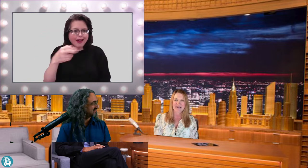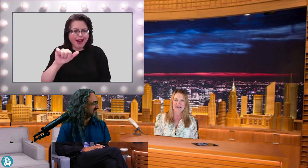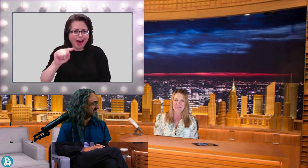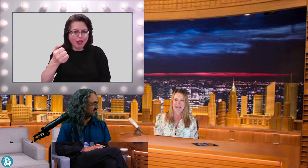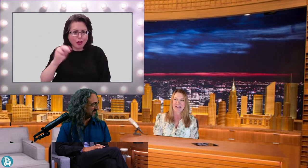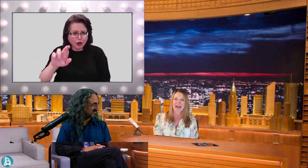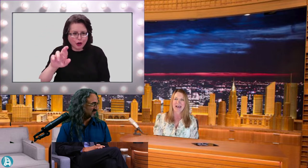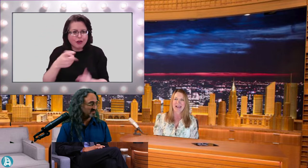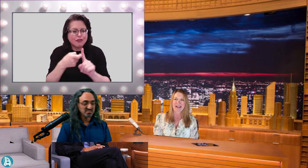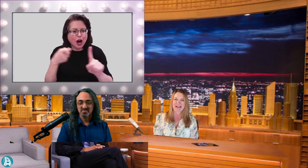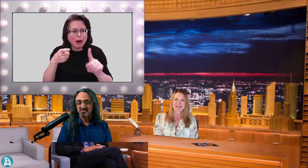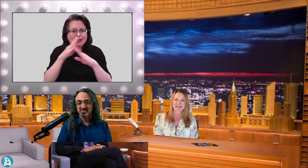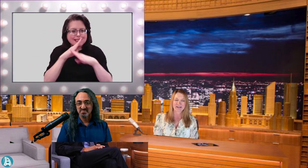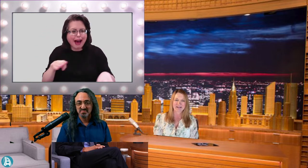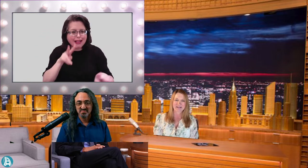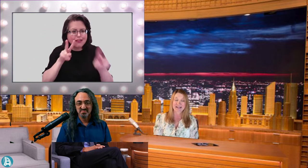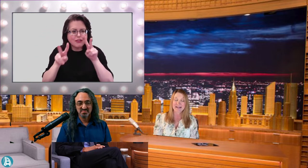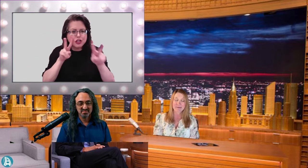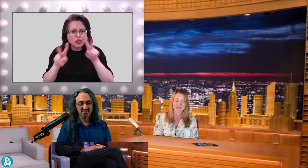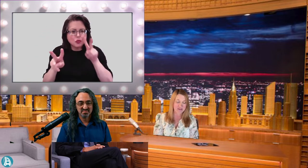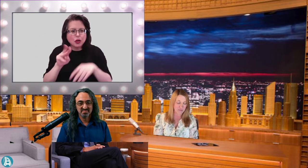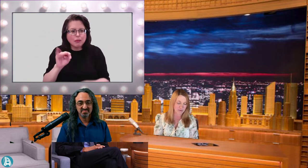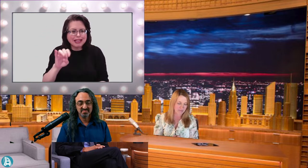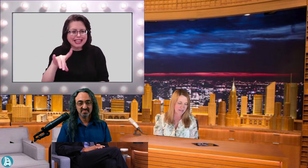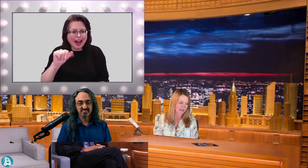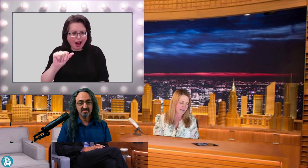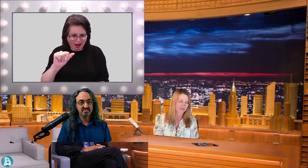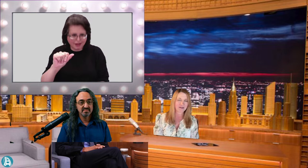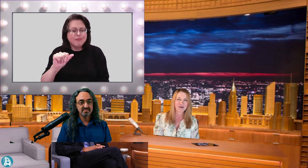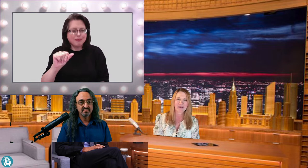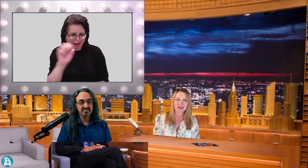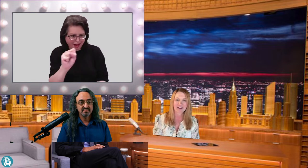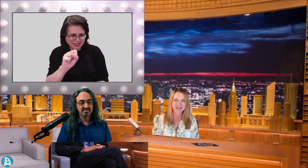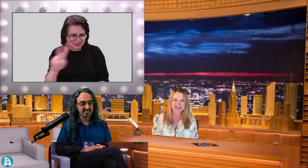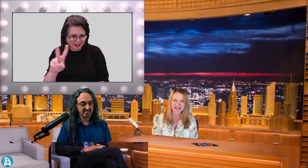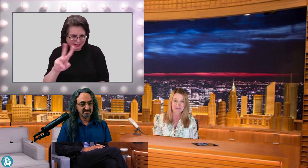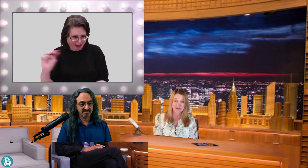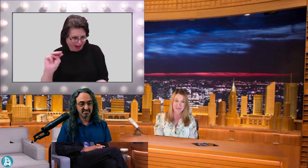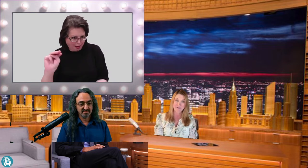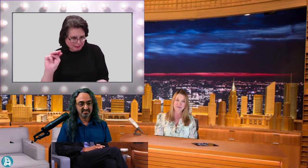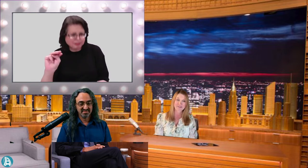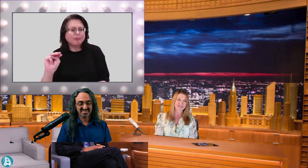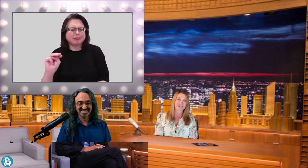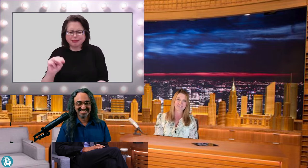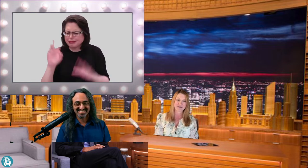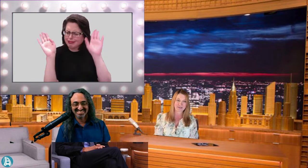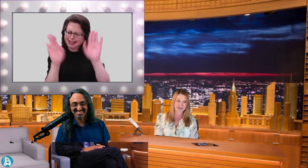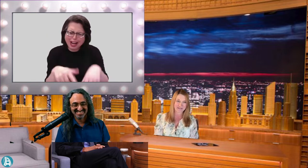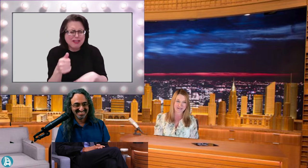and Silent Visual Media. Oh my gosh. See, it's been a couple years since I've done the show, David.